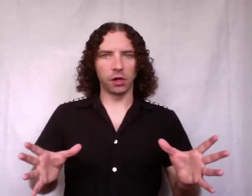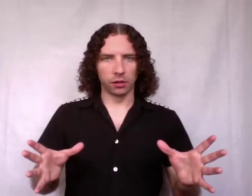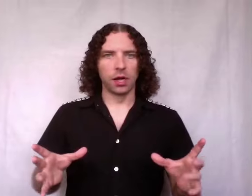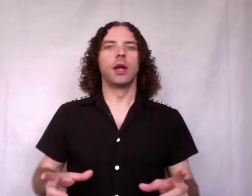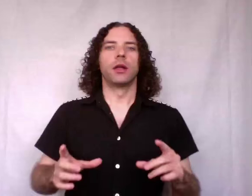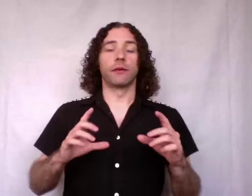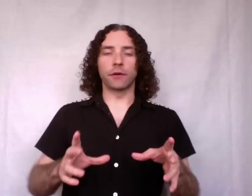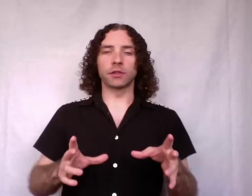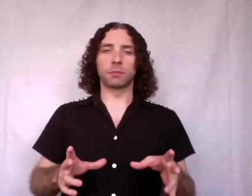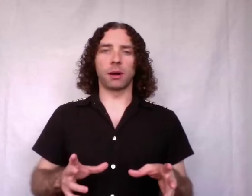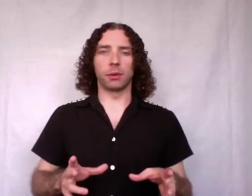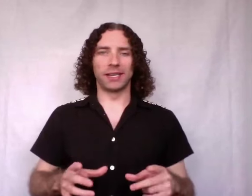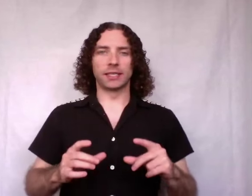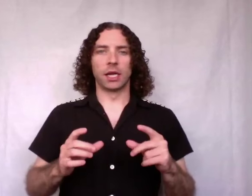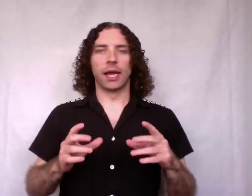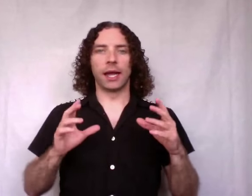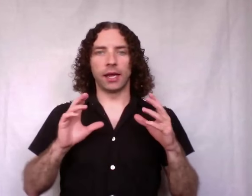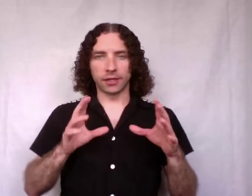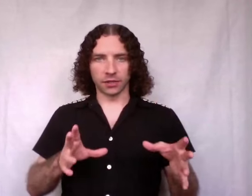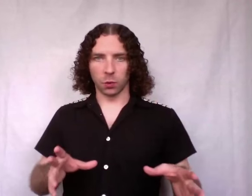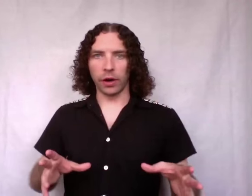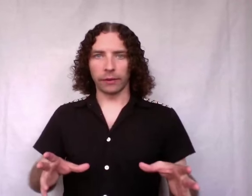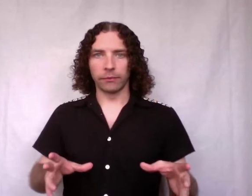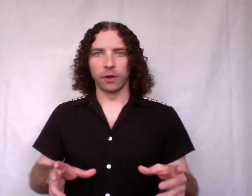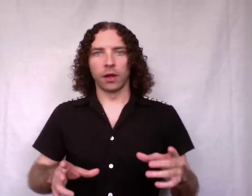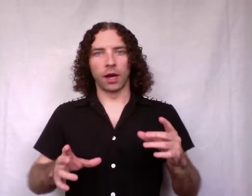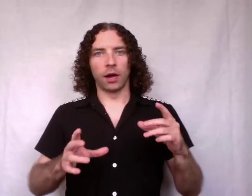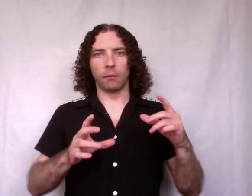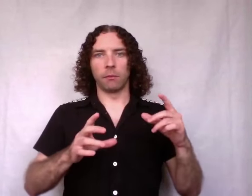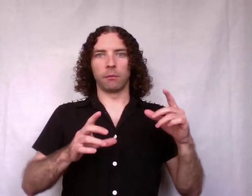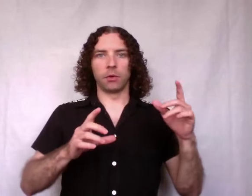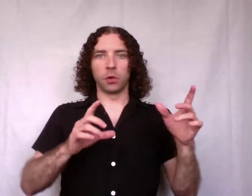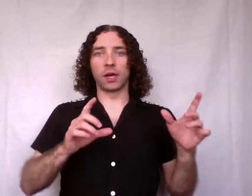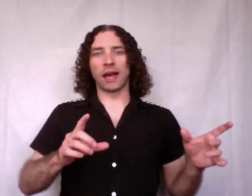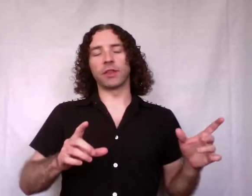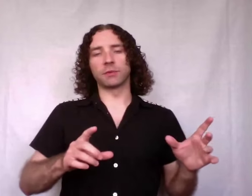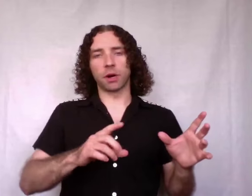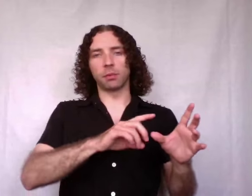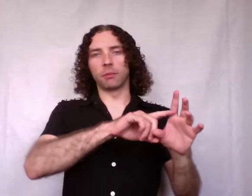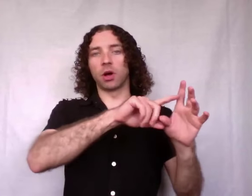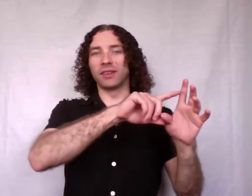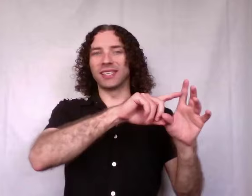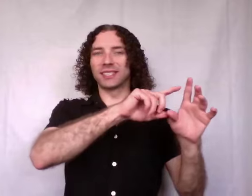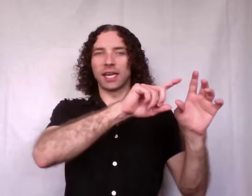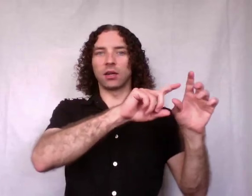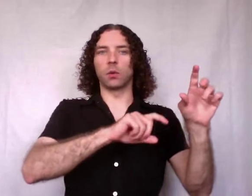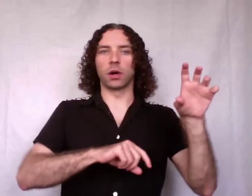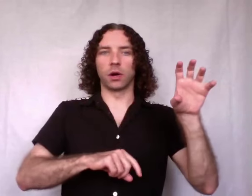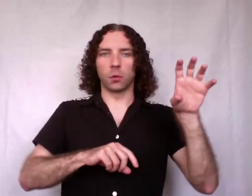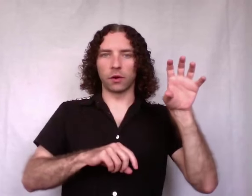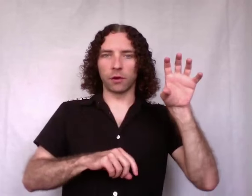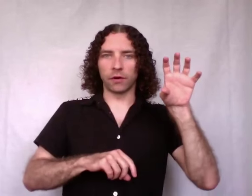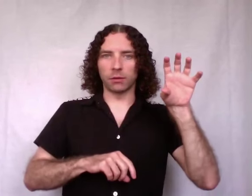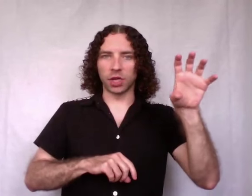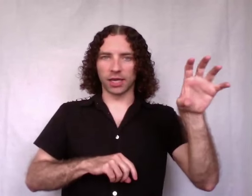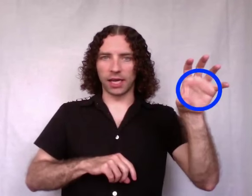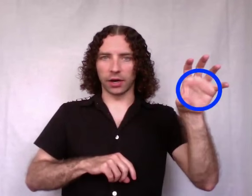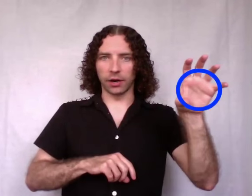The first problem is, it doesn't work. You can have this problem called a cycle. Where, what if we have an object here